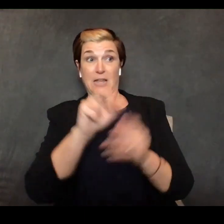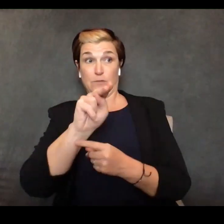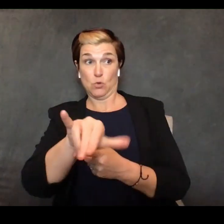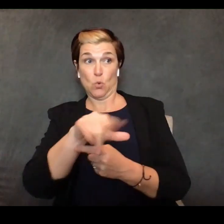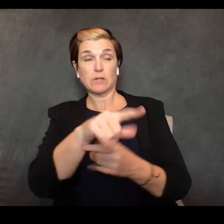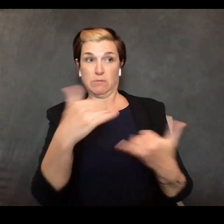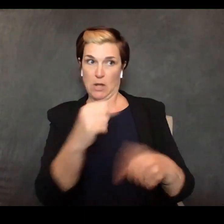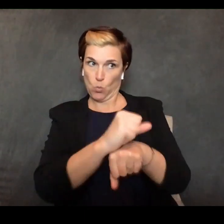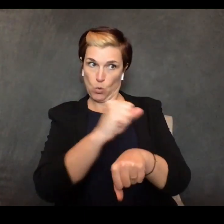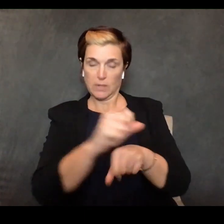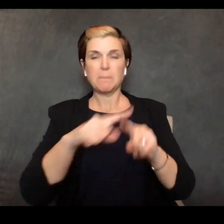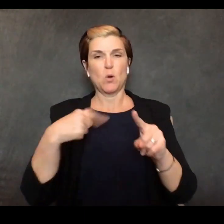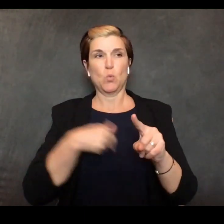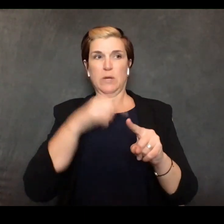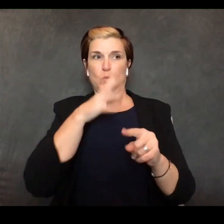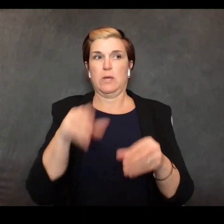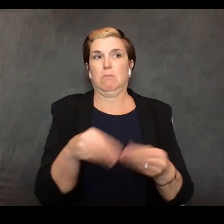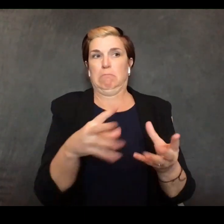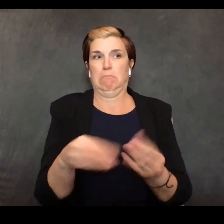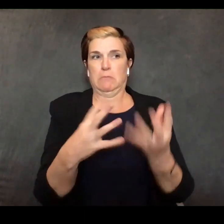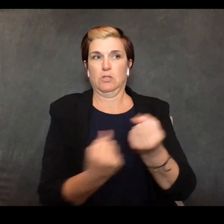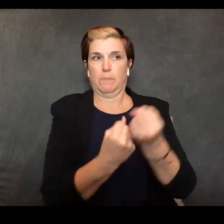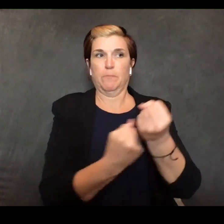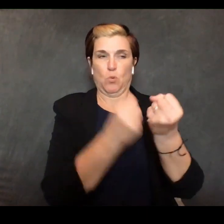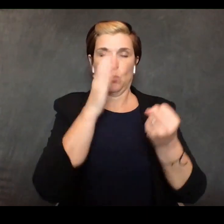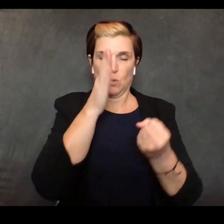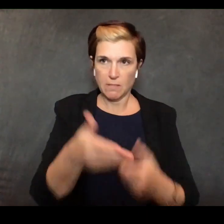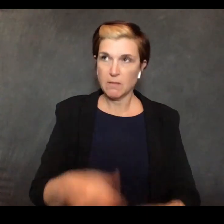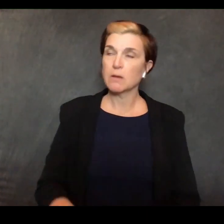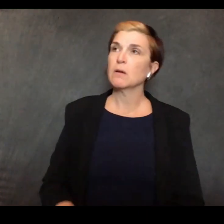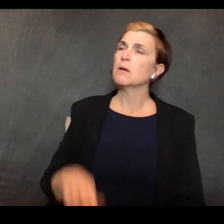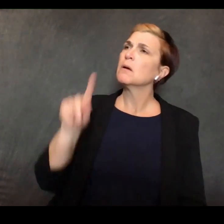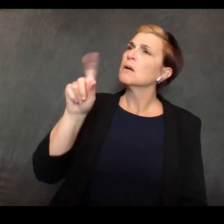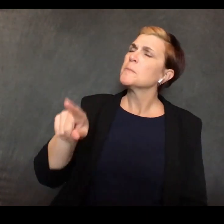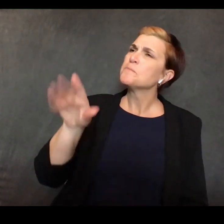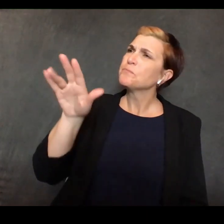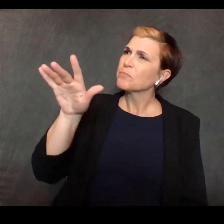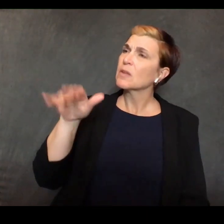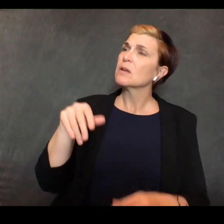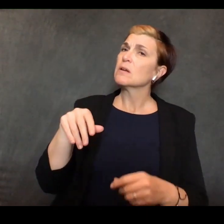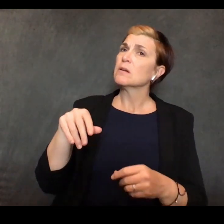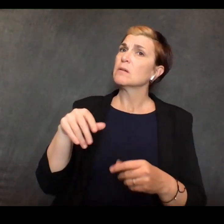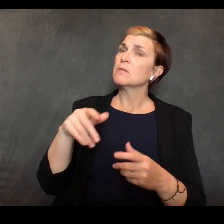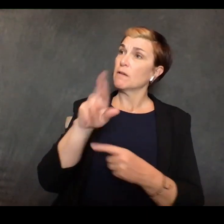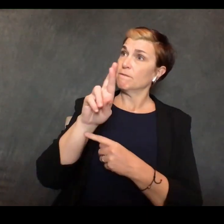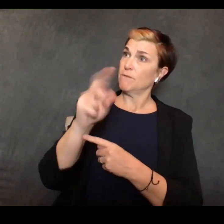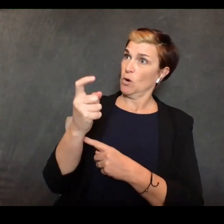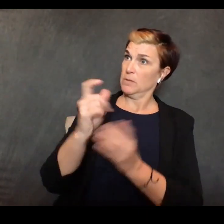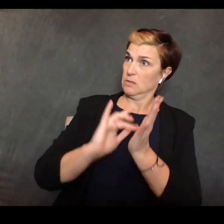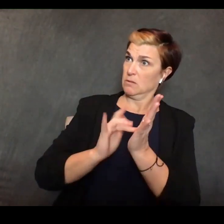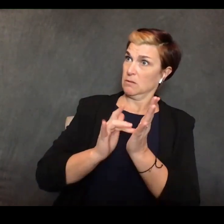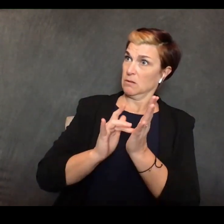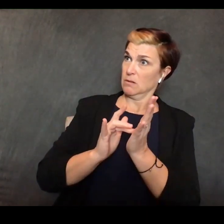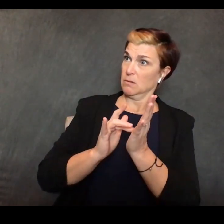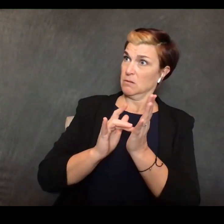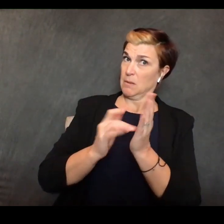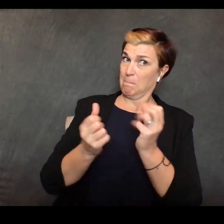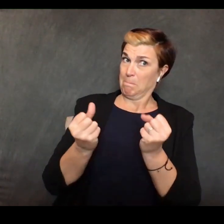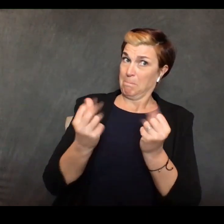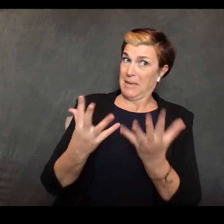doing and given given that many of the precursors for our pharmaceuticals come from china and there have been uh... there have